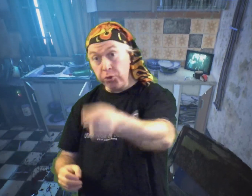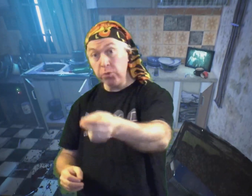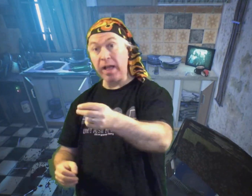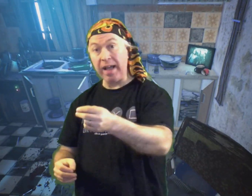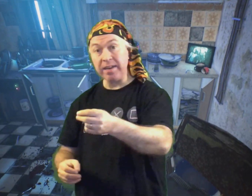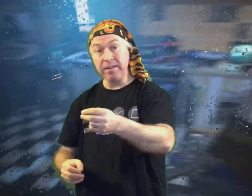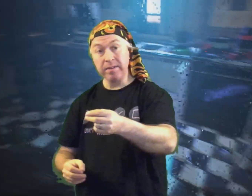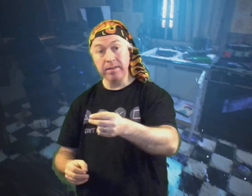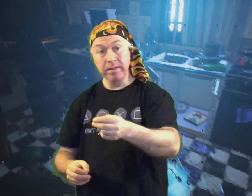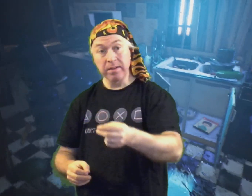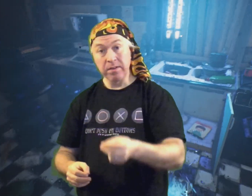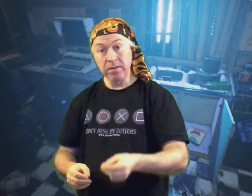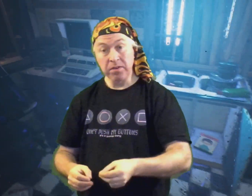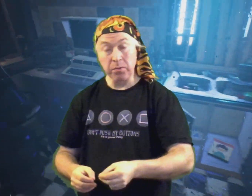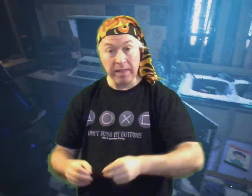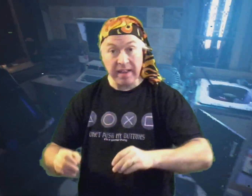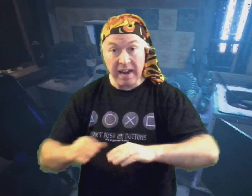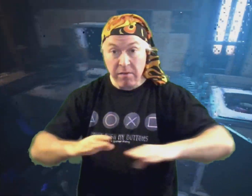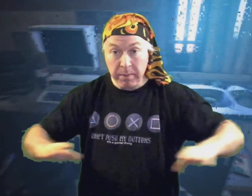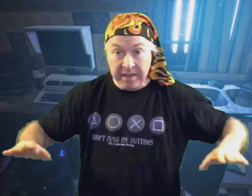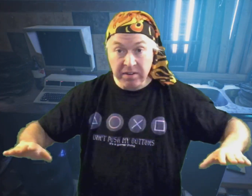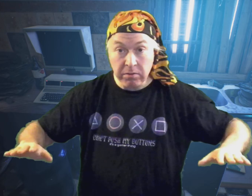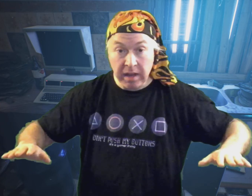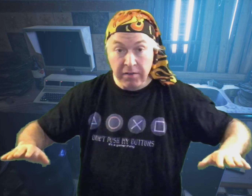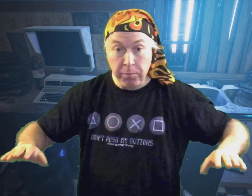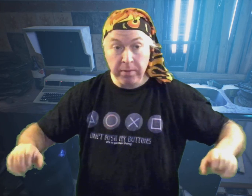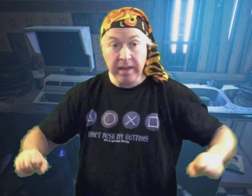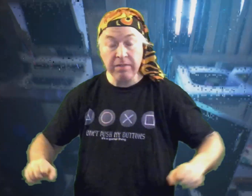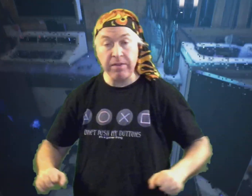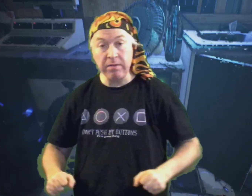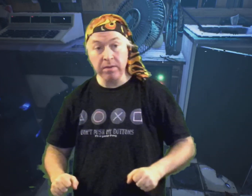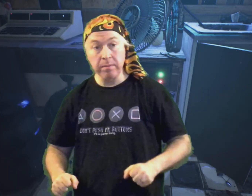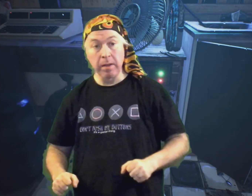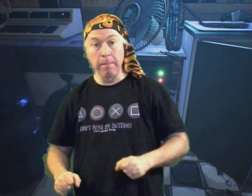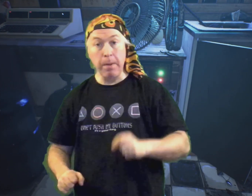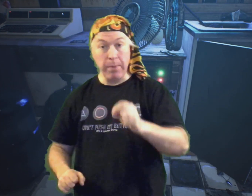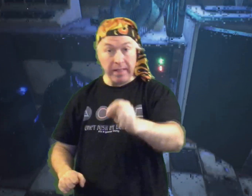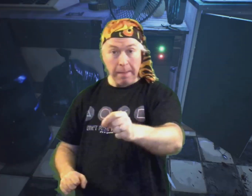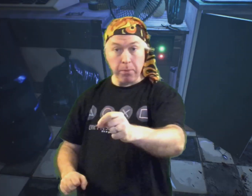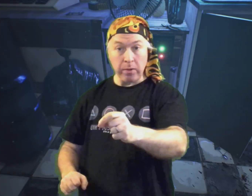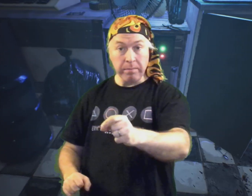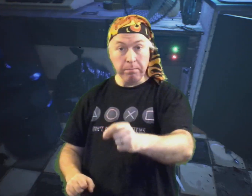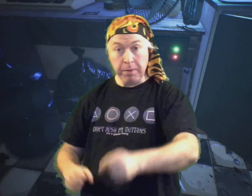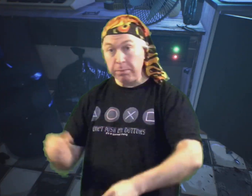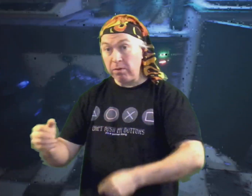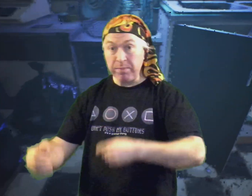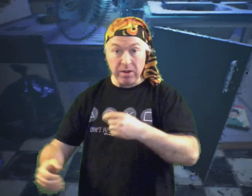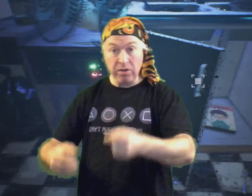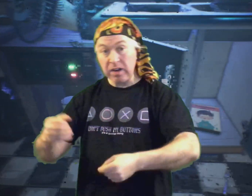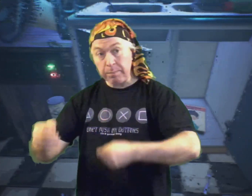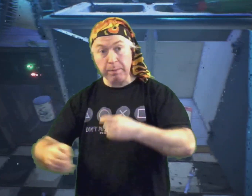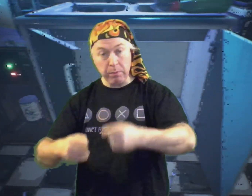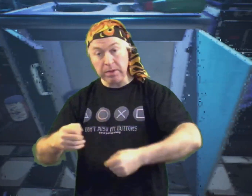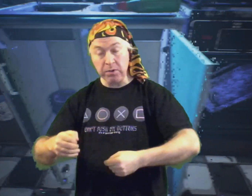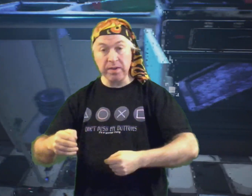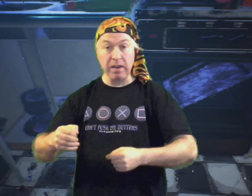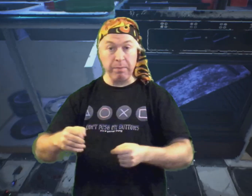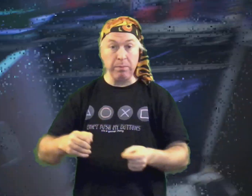that. So then everybody's still in the level playing field. But by that point, people have been earning, people have been doing stuff. People